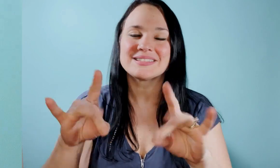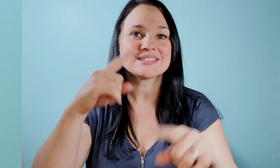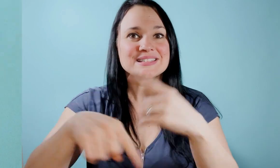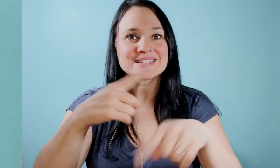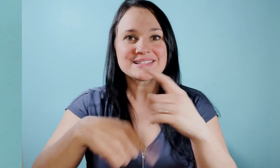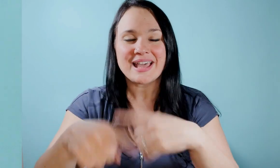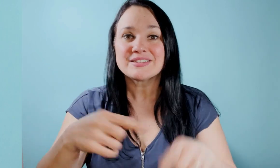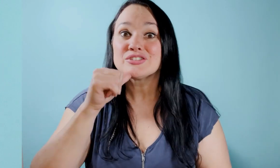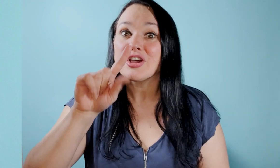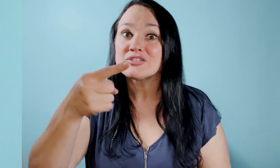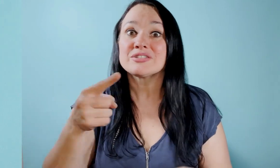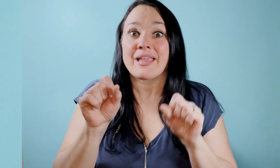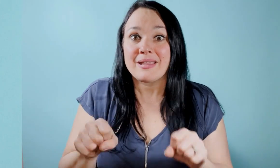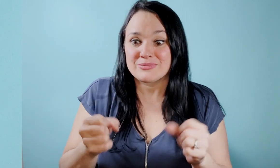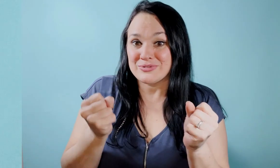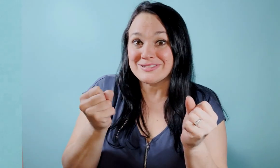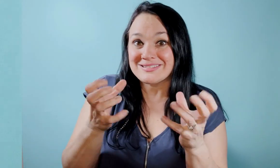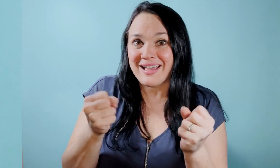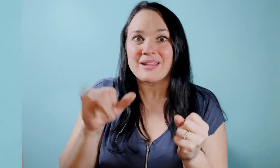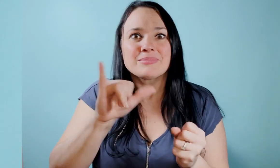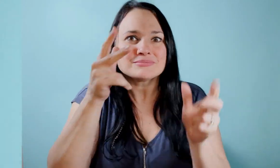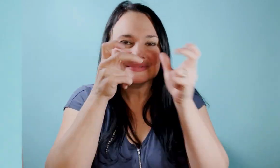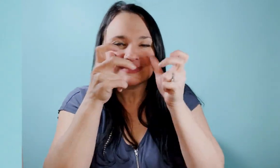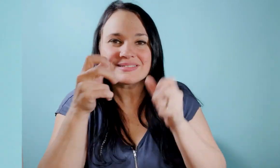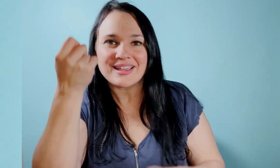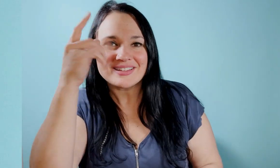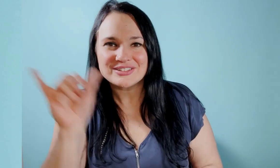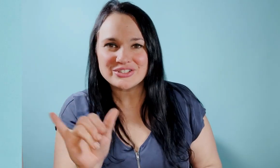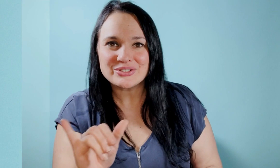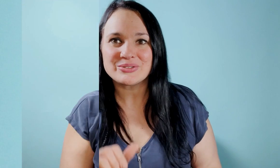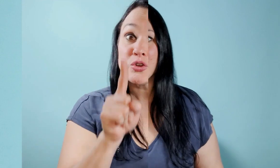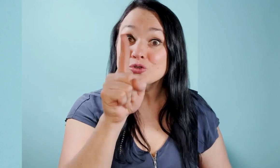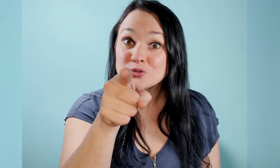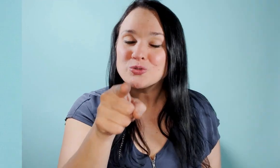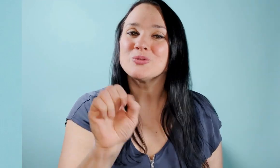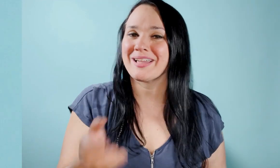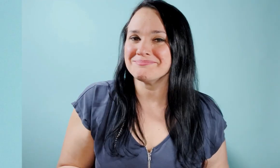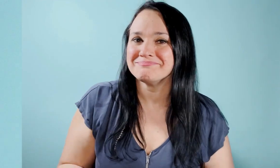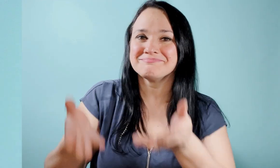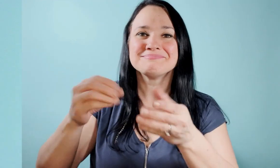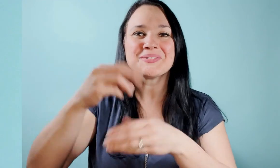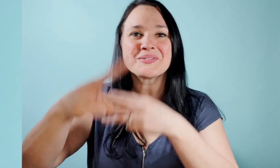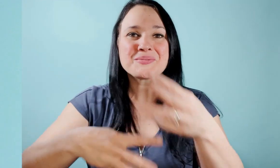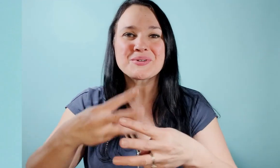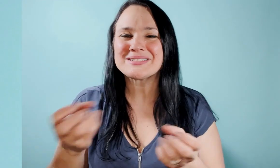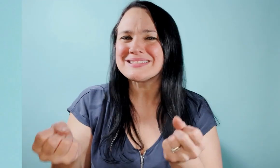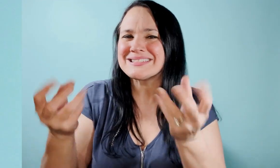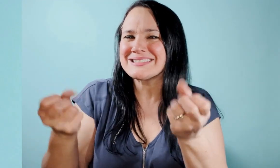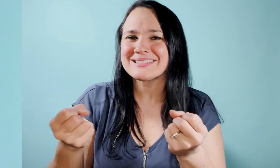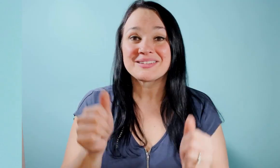you kind of pick up some signs not just be able to sign but also to receptively understand it too and so you can get out there in the